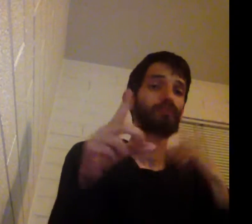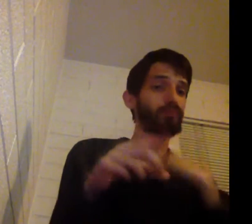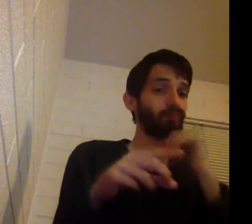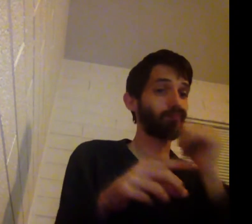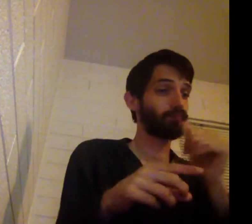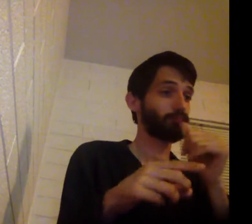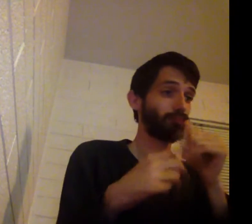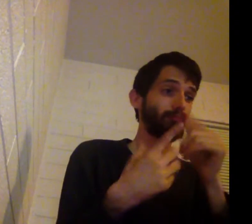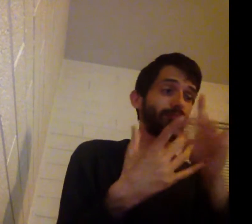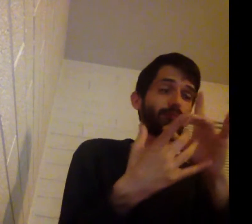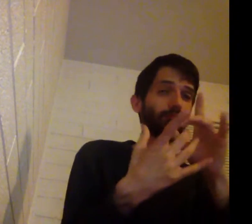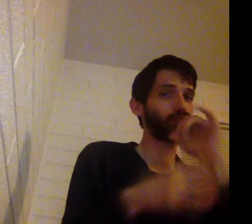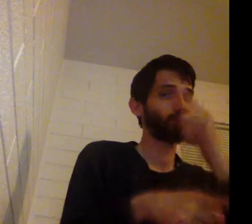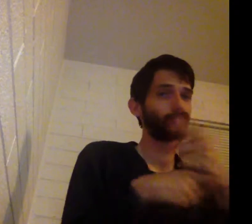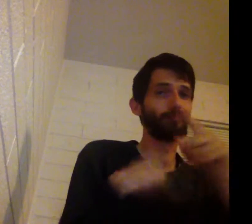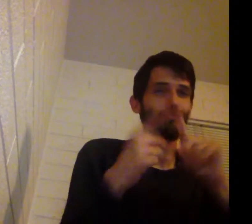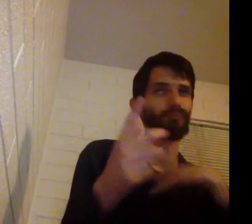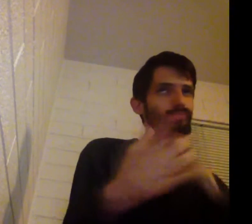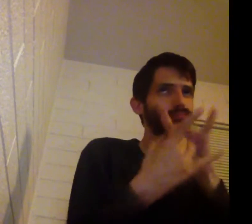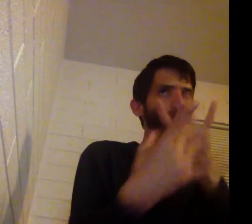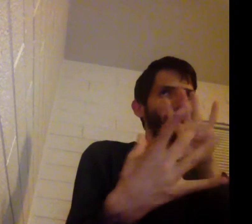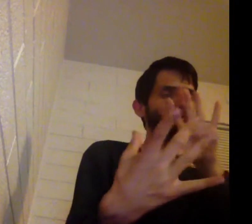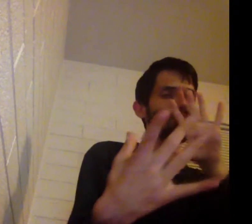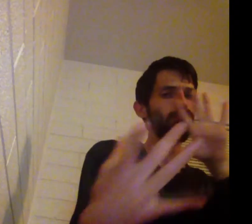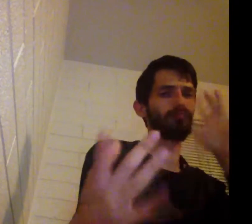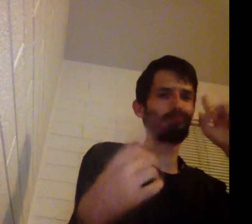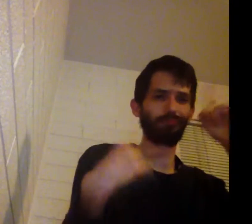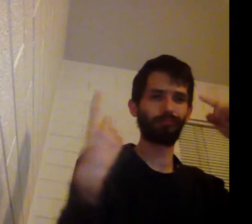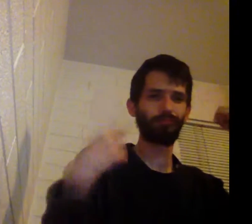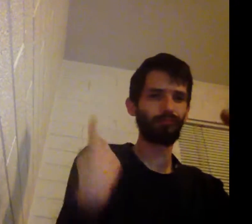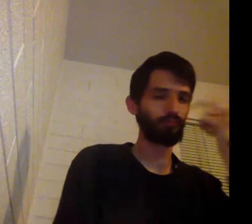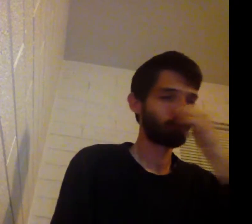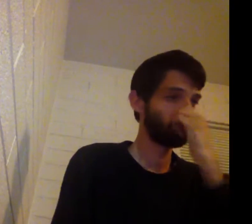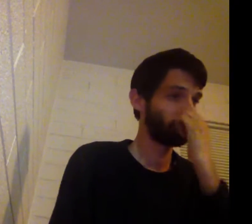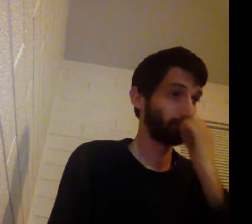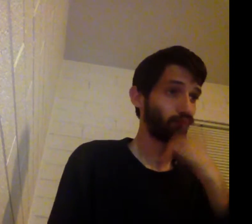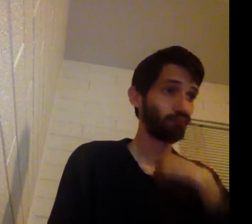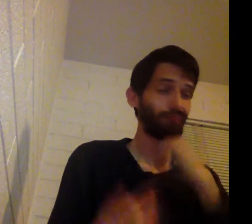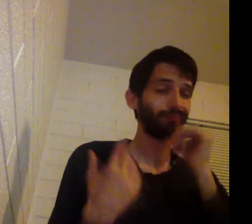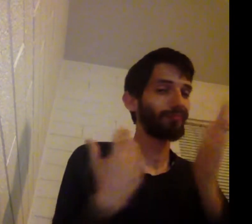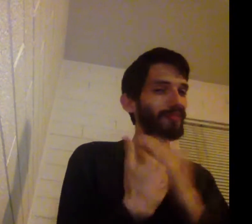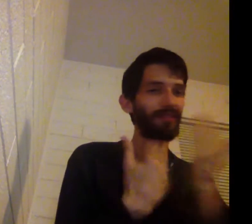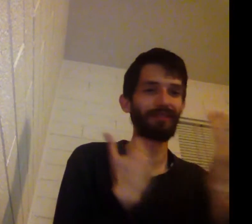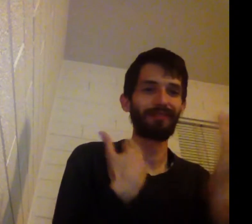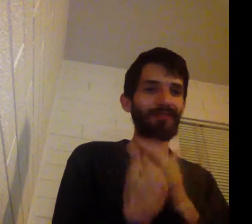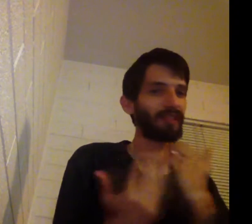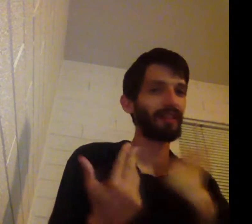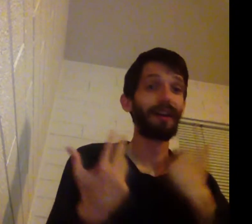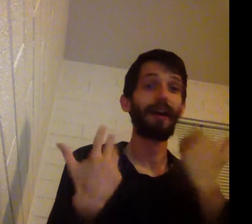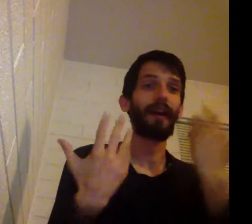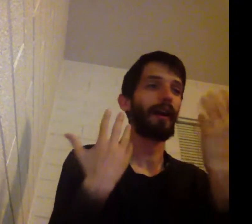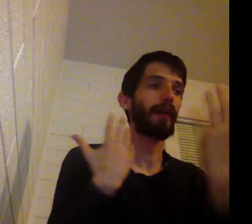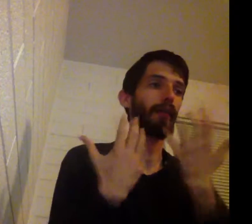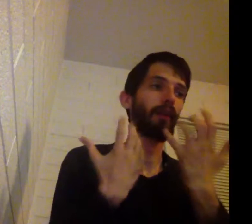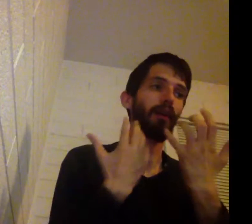right if you ain't lost your mind Yeah, don't want easy, I want